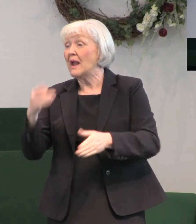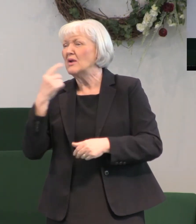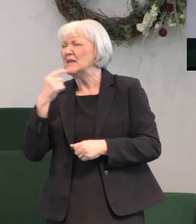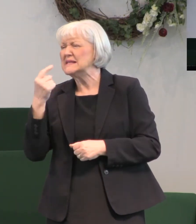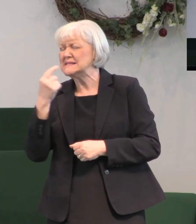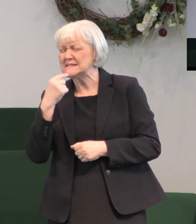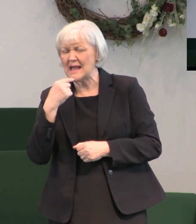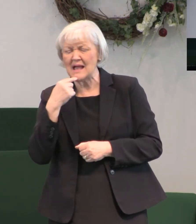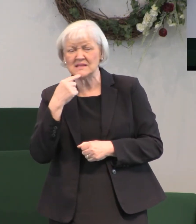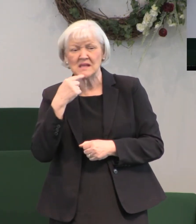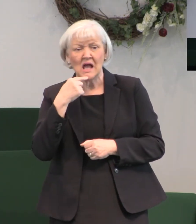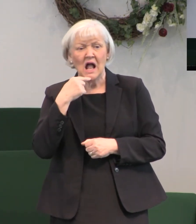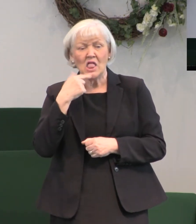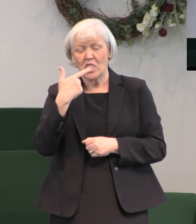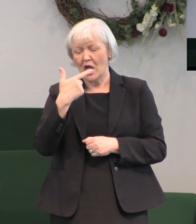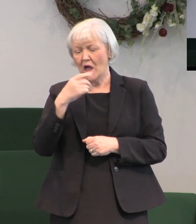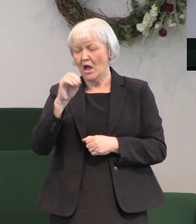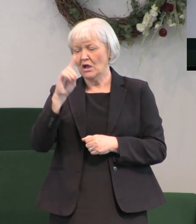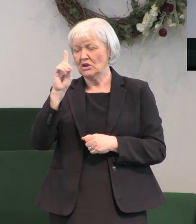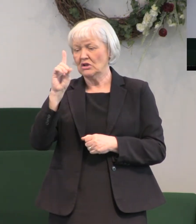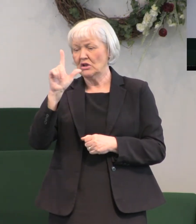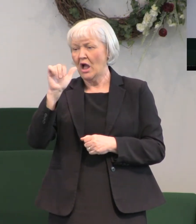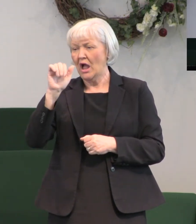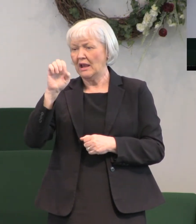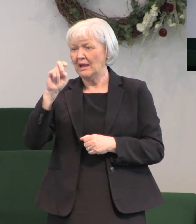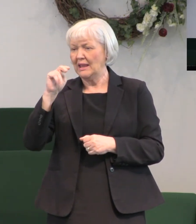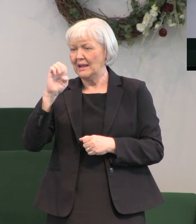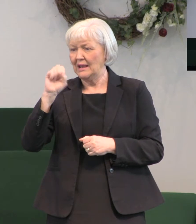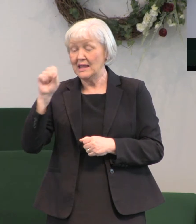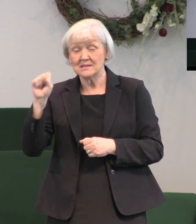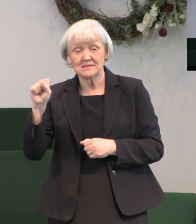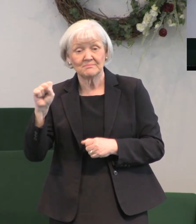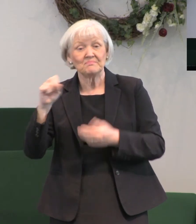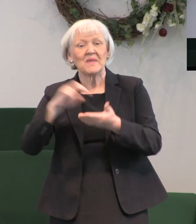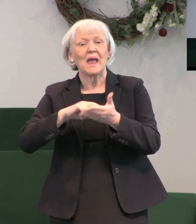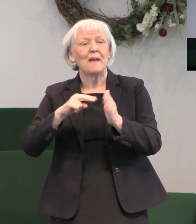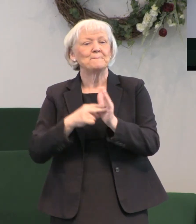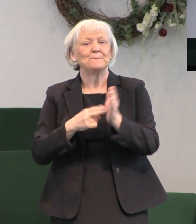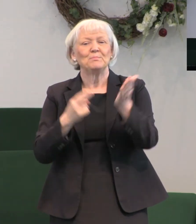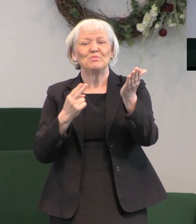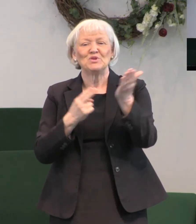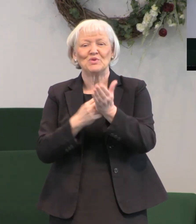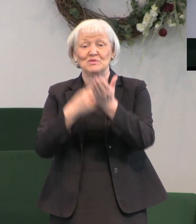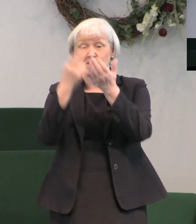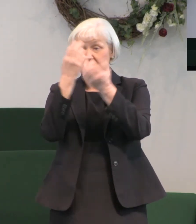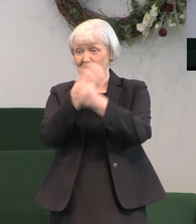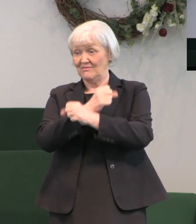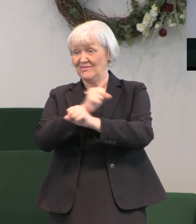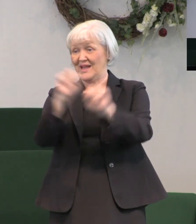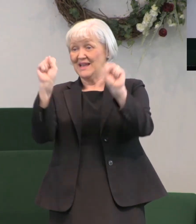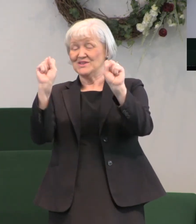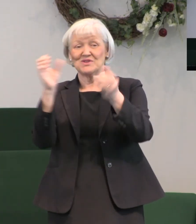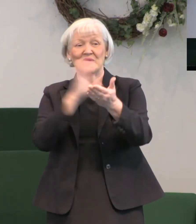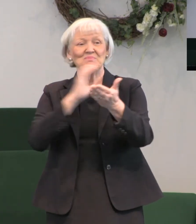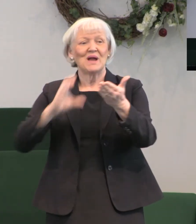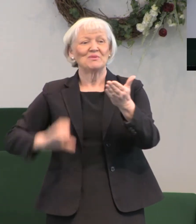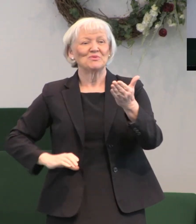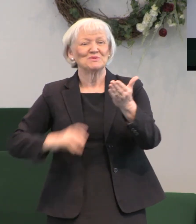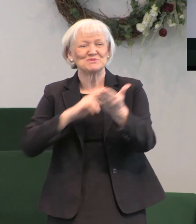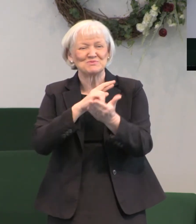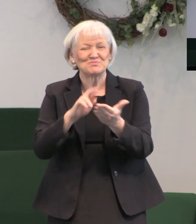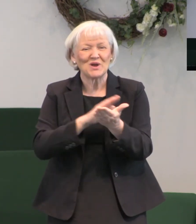refers to the truths of salvation and righteousness in Christ, which produce holiness